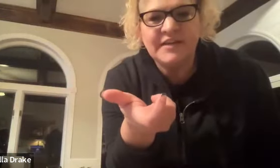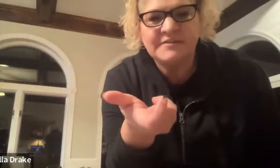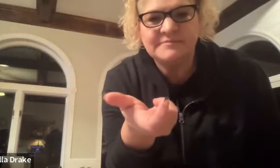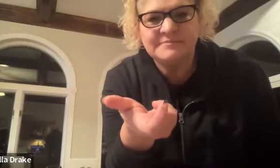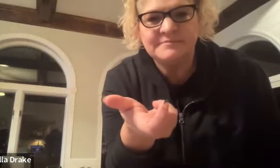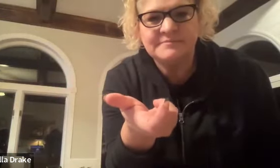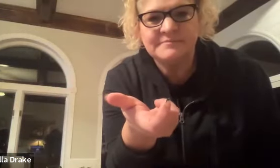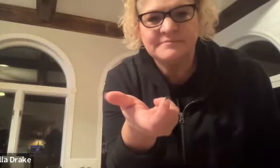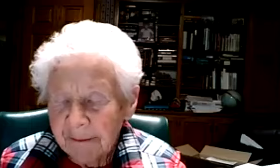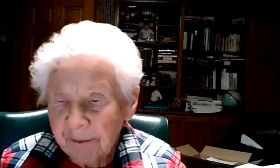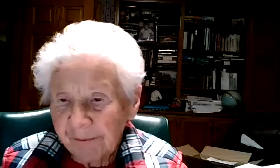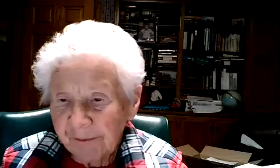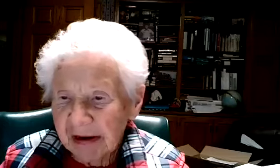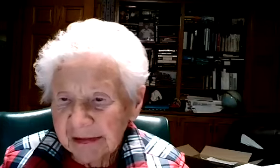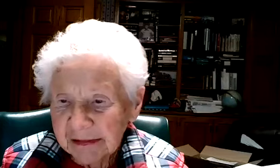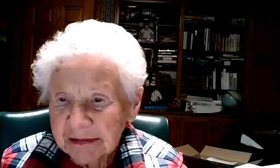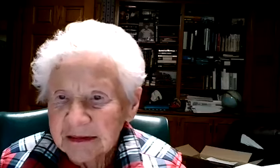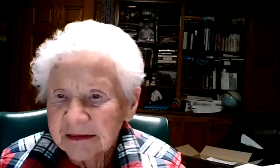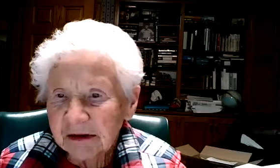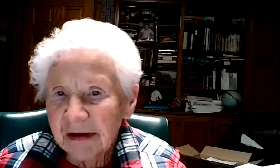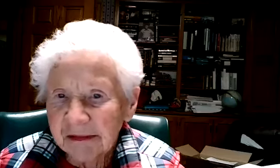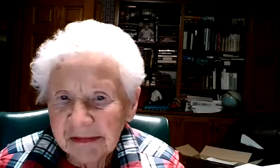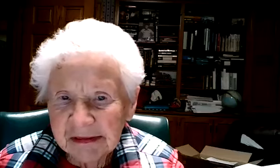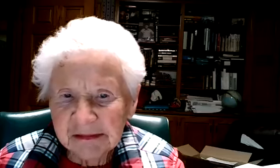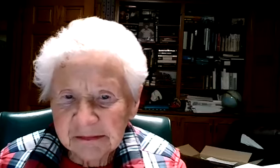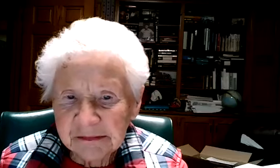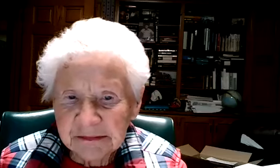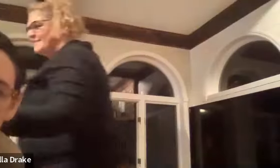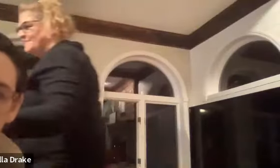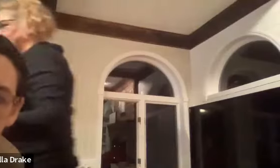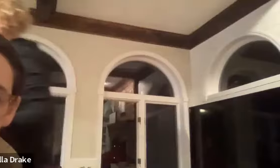all right all right all right starbucks